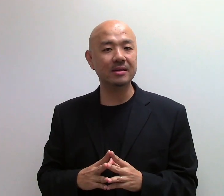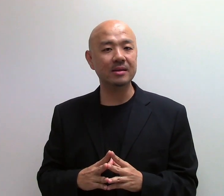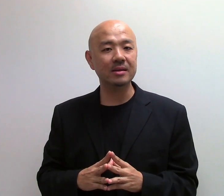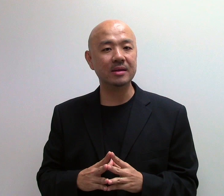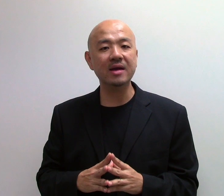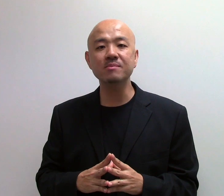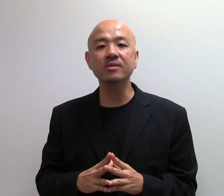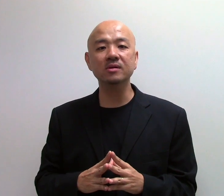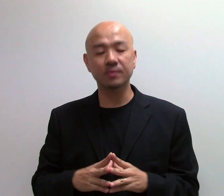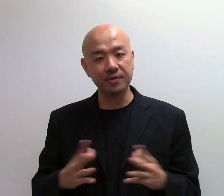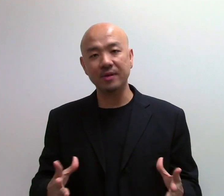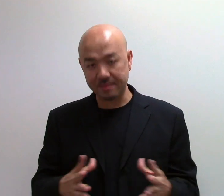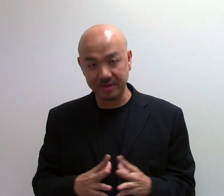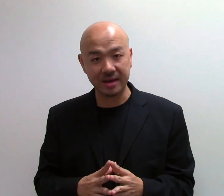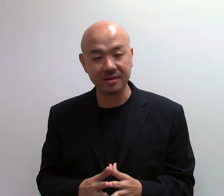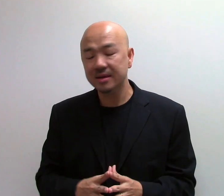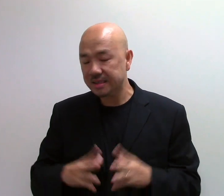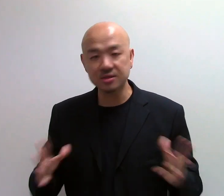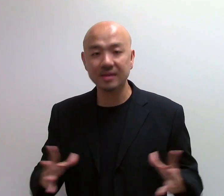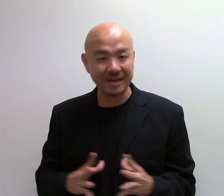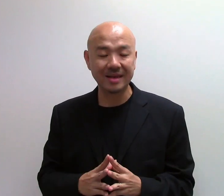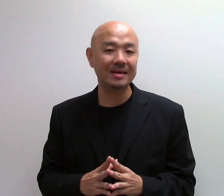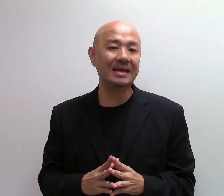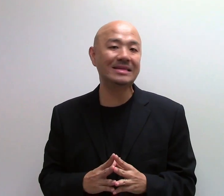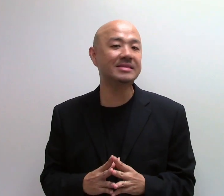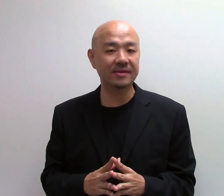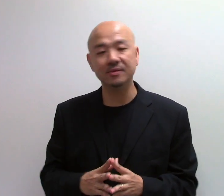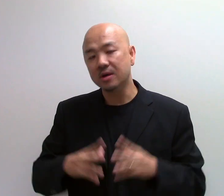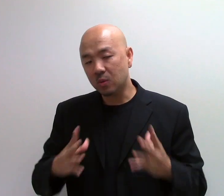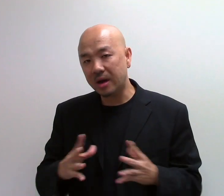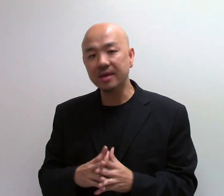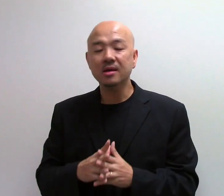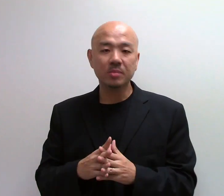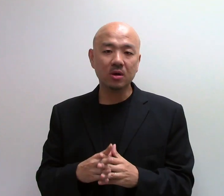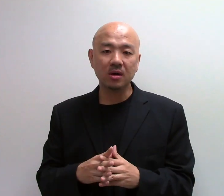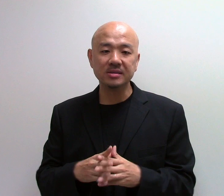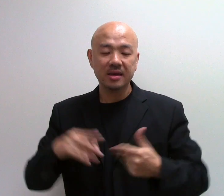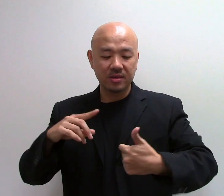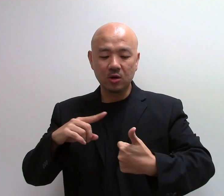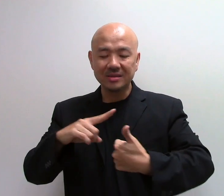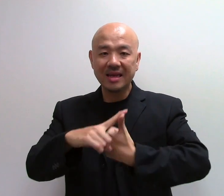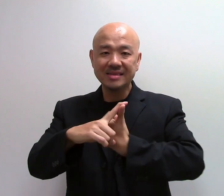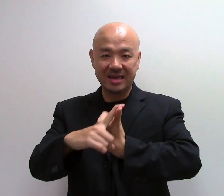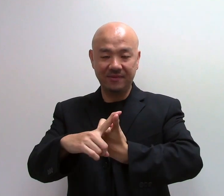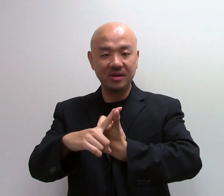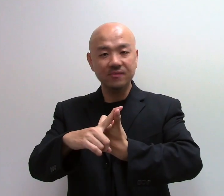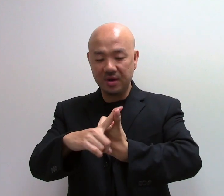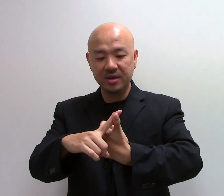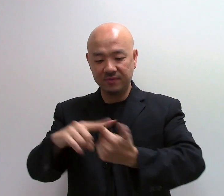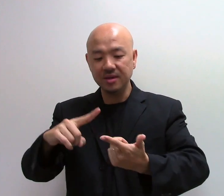kind of miracle will not happen again. It's not like that at this level. Why? Because the contents are heavy, very heavy.